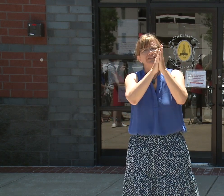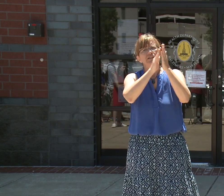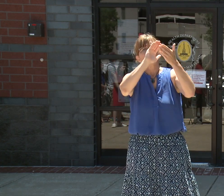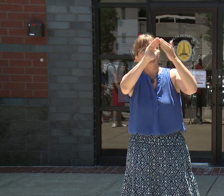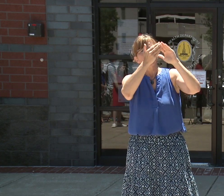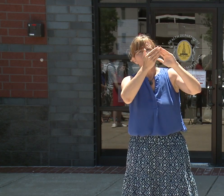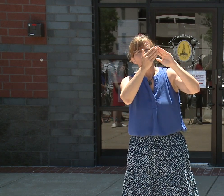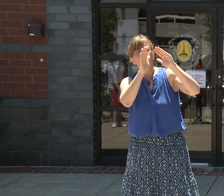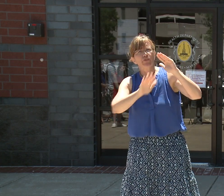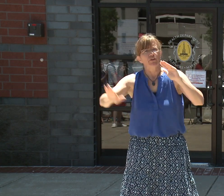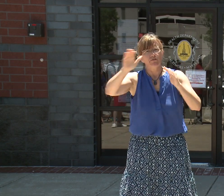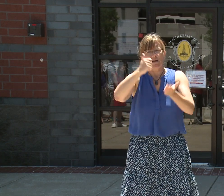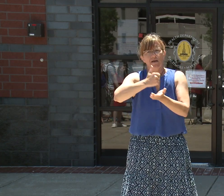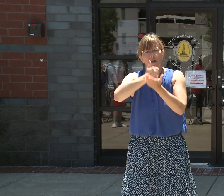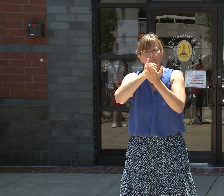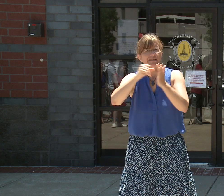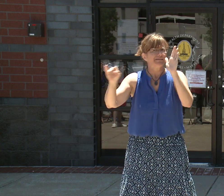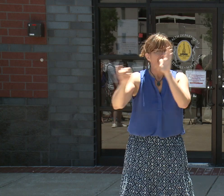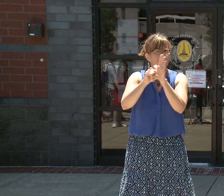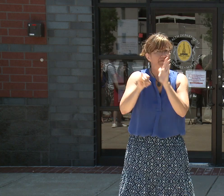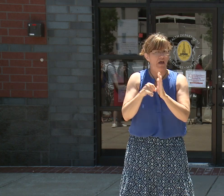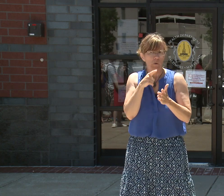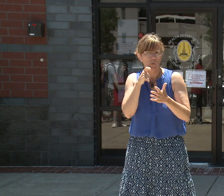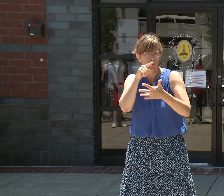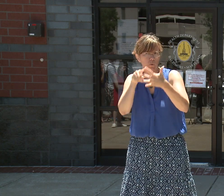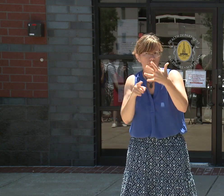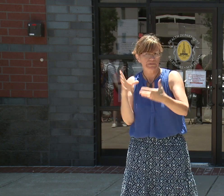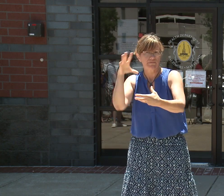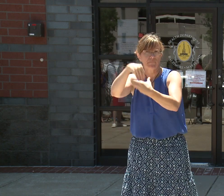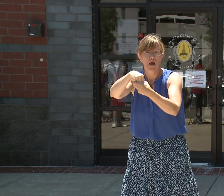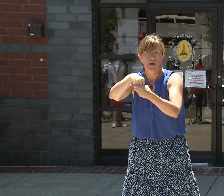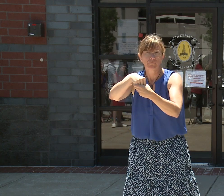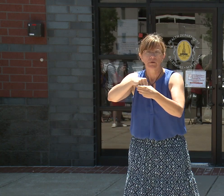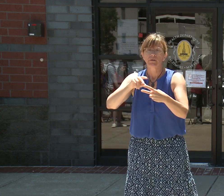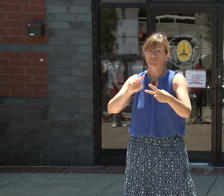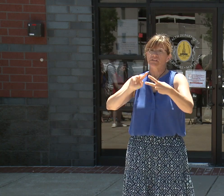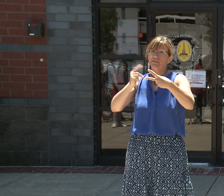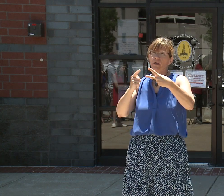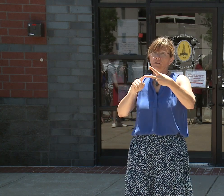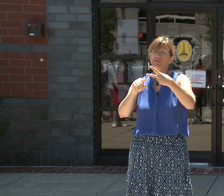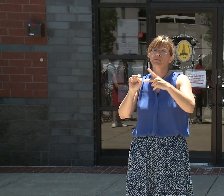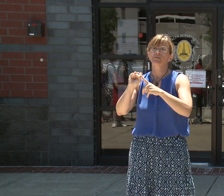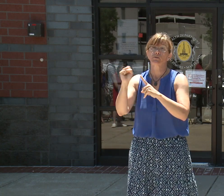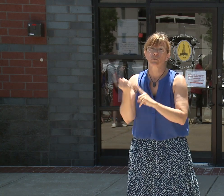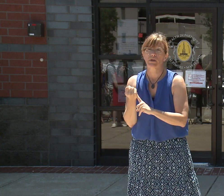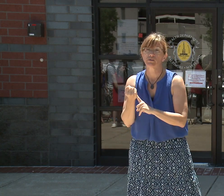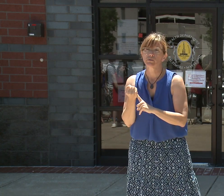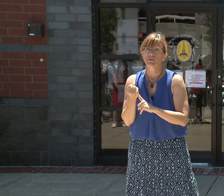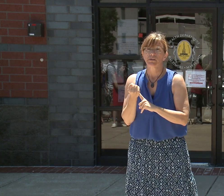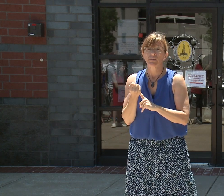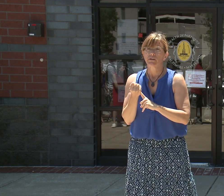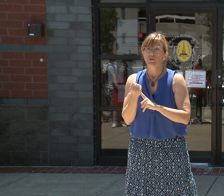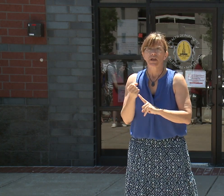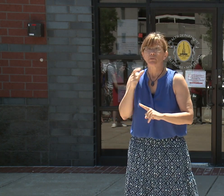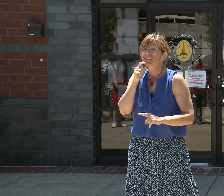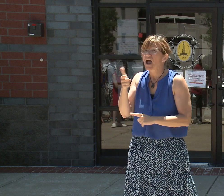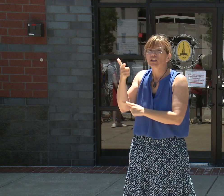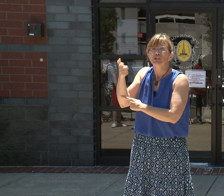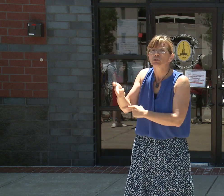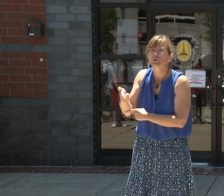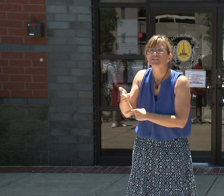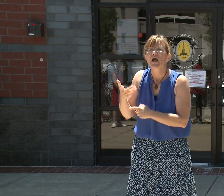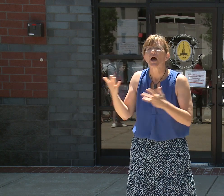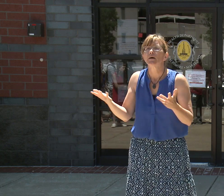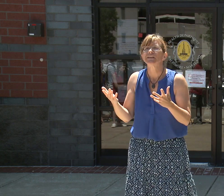them as potential persons of interest. The next incident the following weekend was not a shooting. No one was actually shot. It was a discharging.